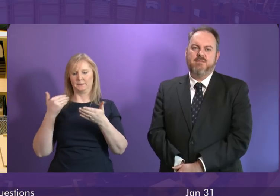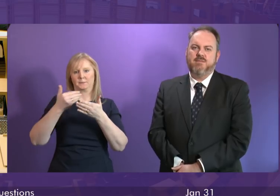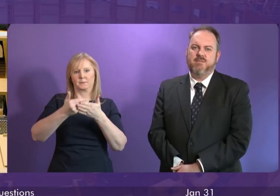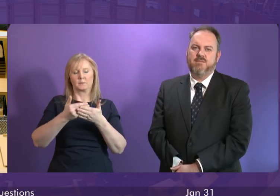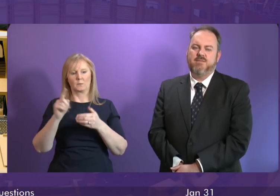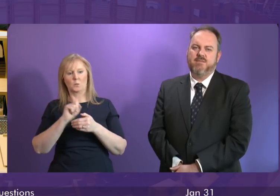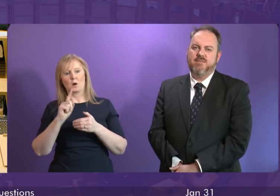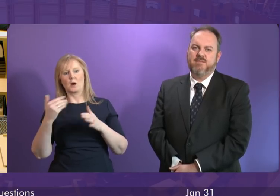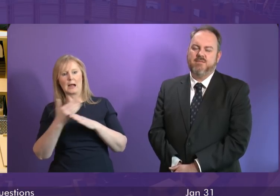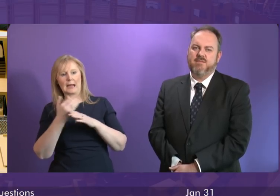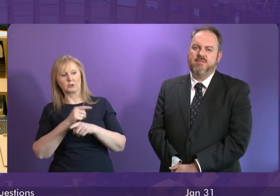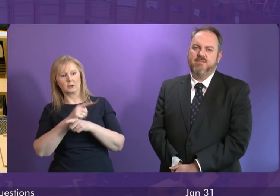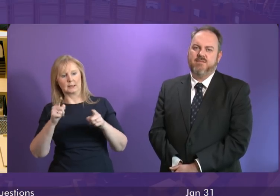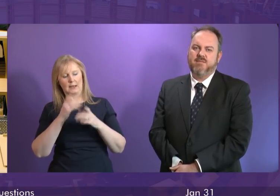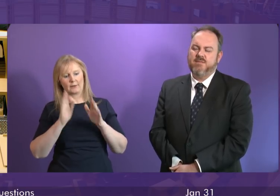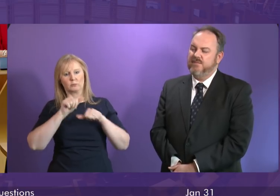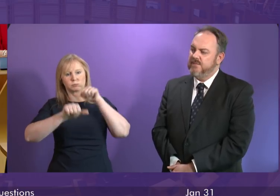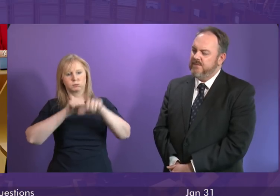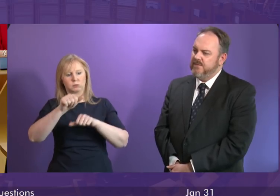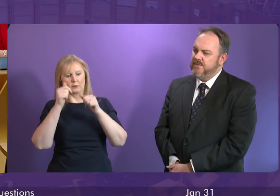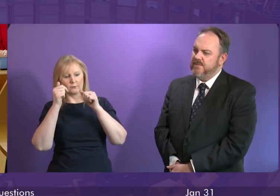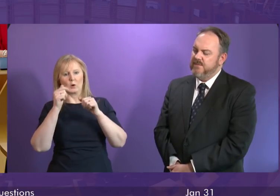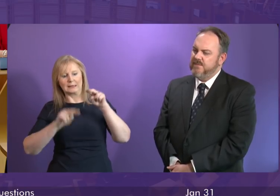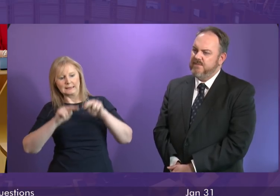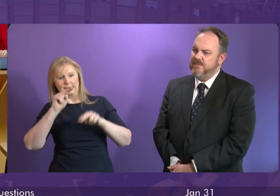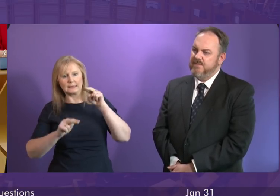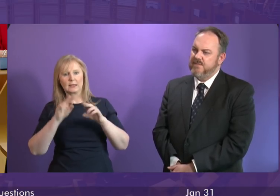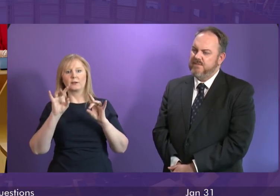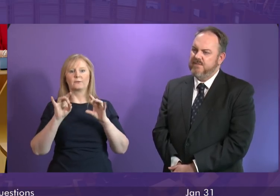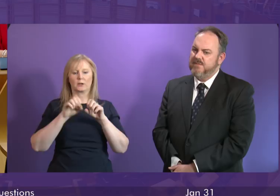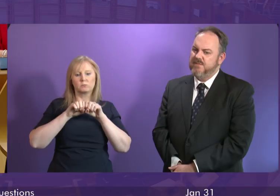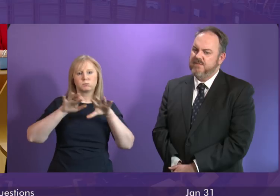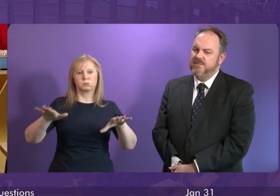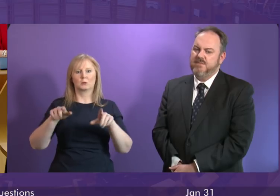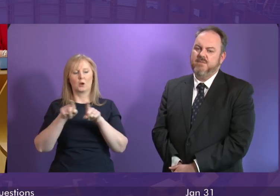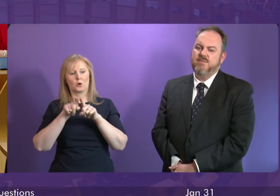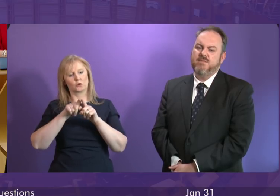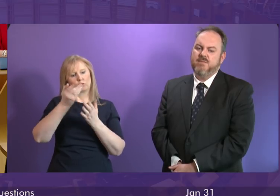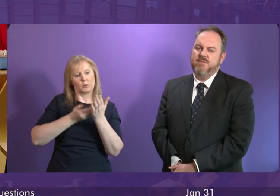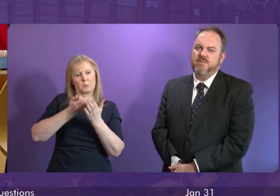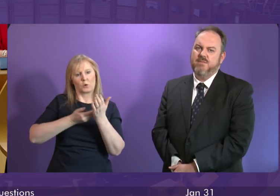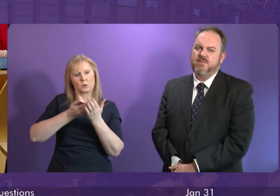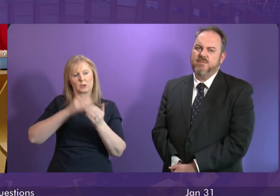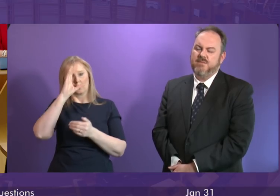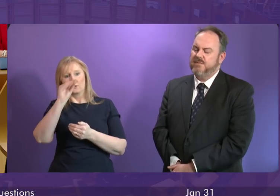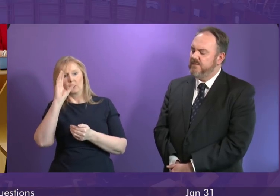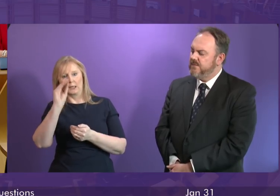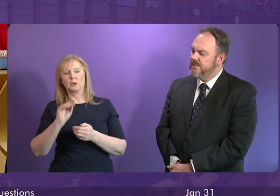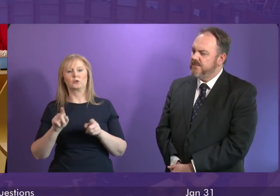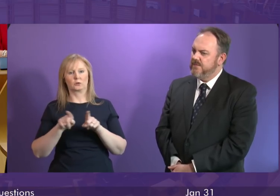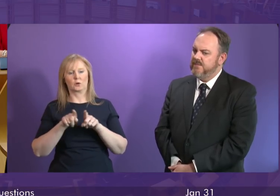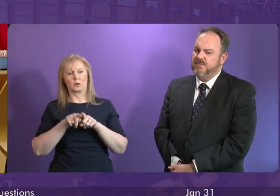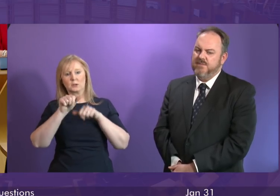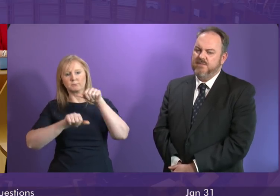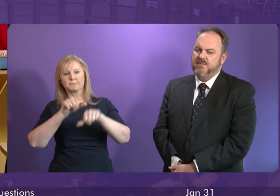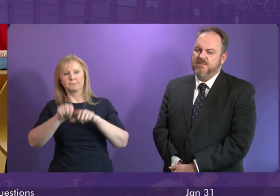actions that Health Boards require to take to assess infection outbreaks and the reporting and notification requirements that